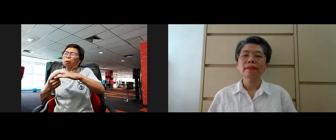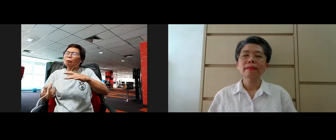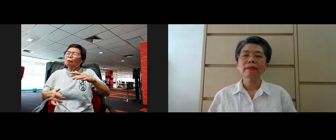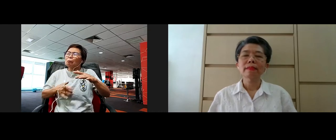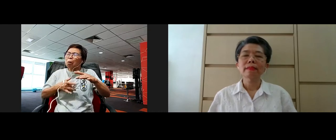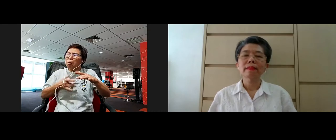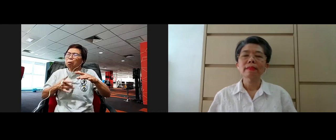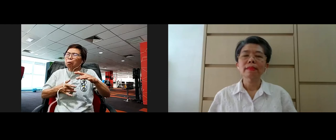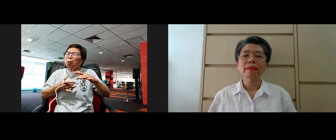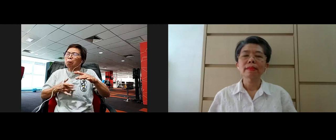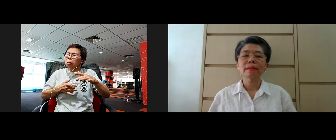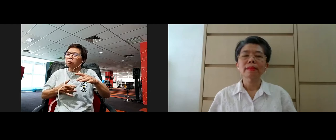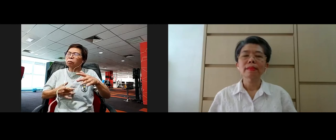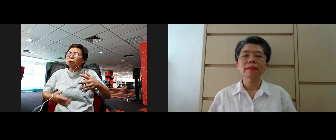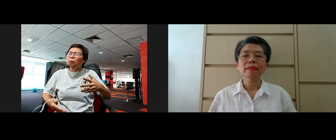arising.